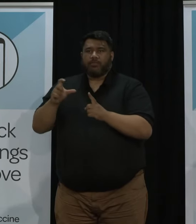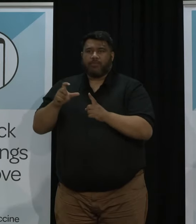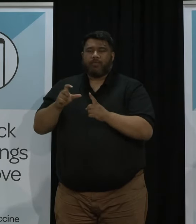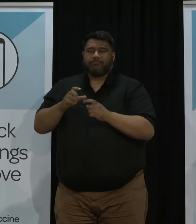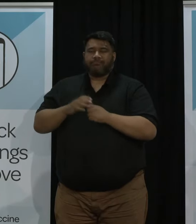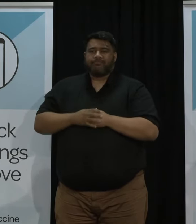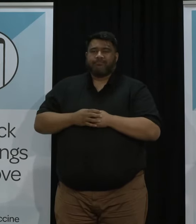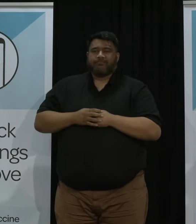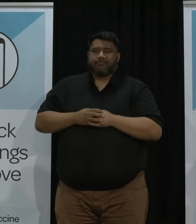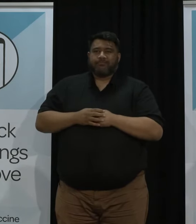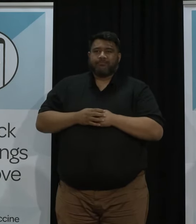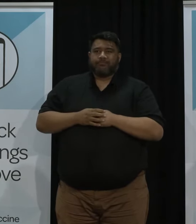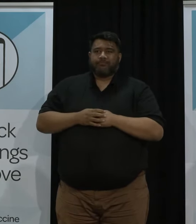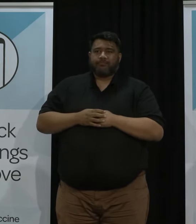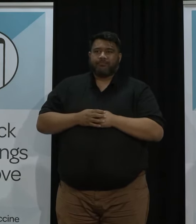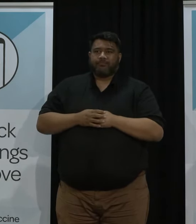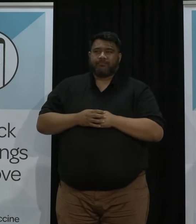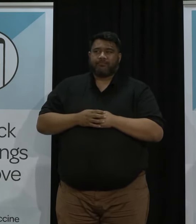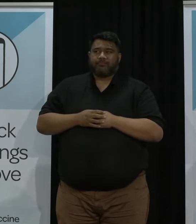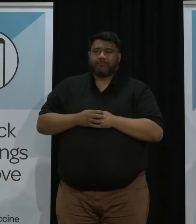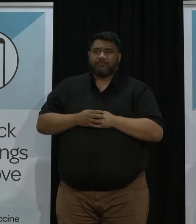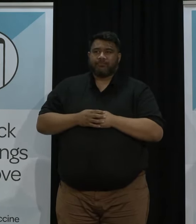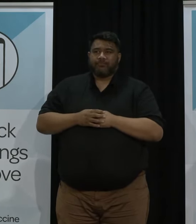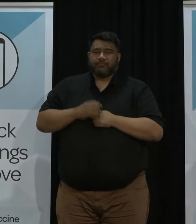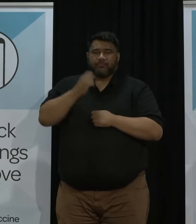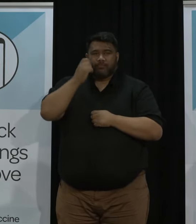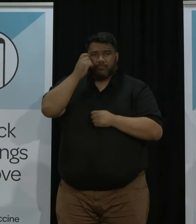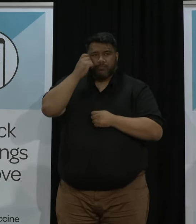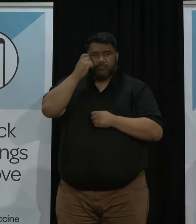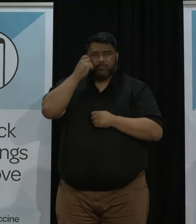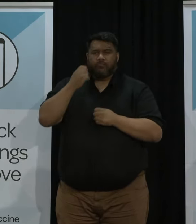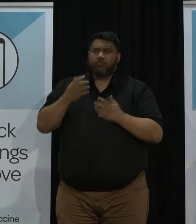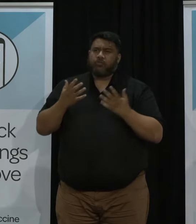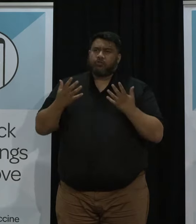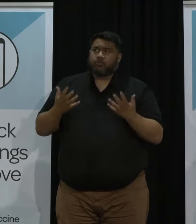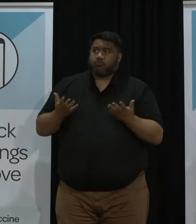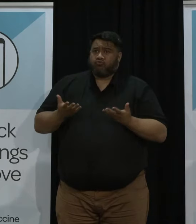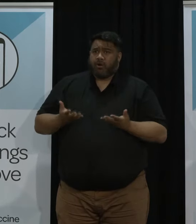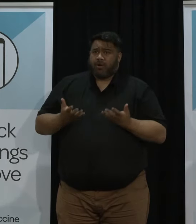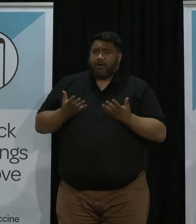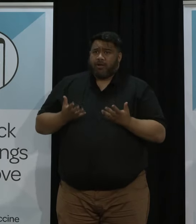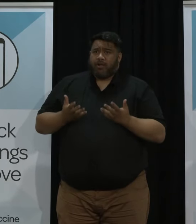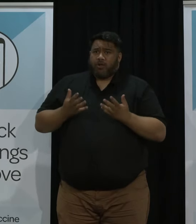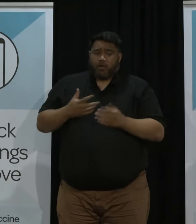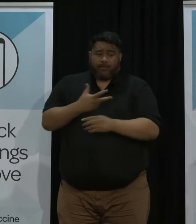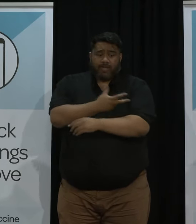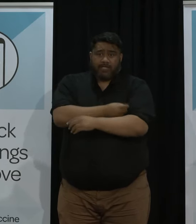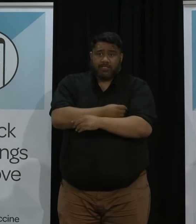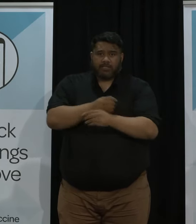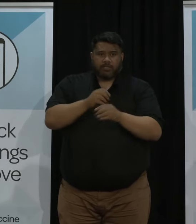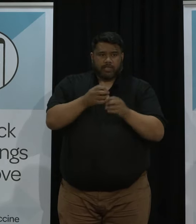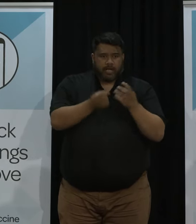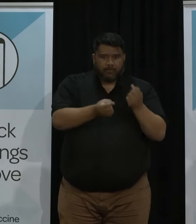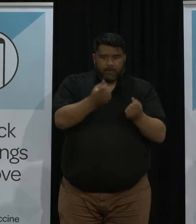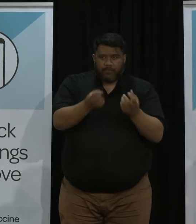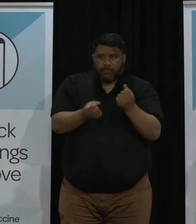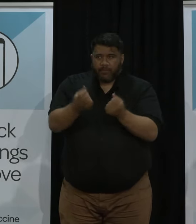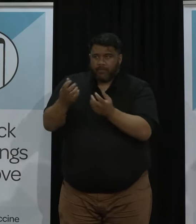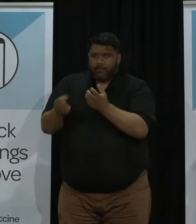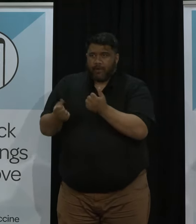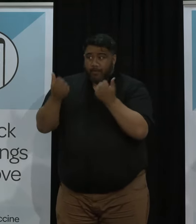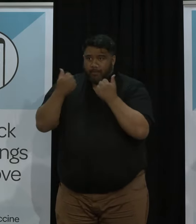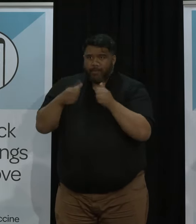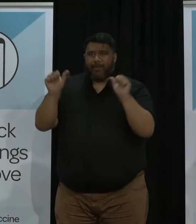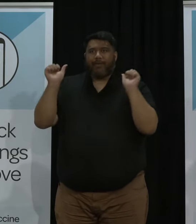My message finally then is simple We are in a system that relies on a good spread of vaccination and we have achieved that